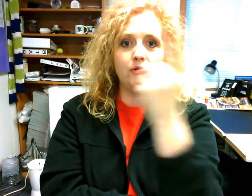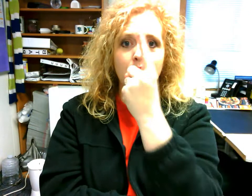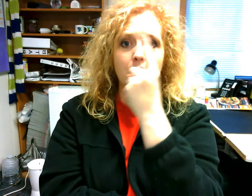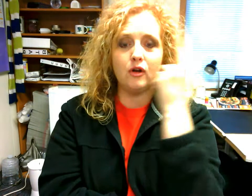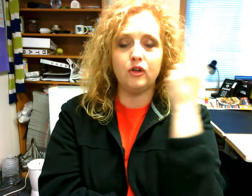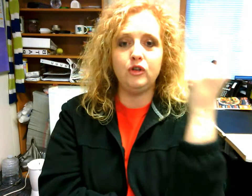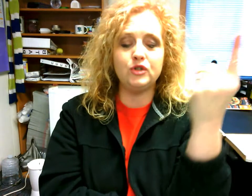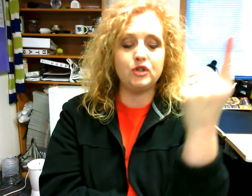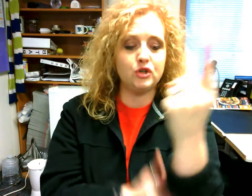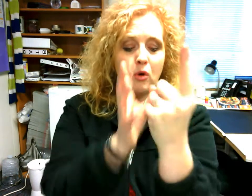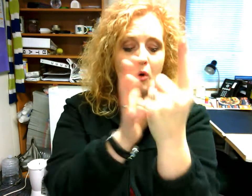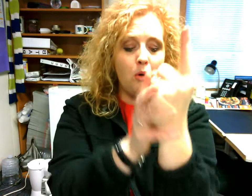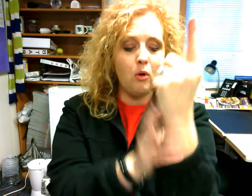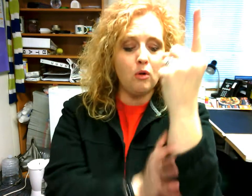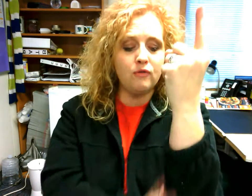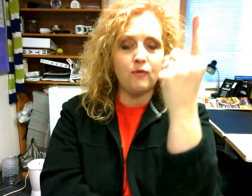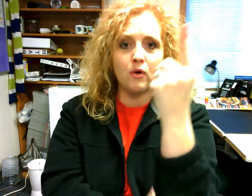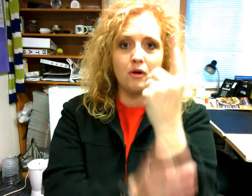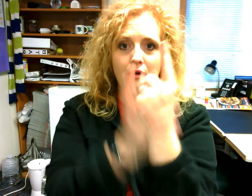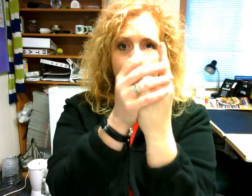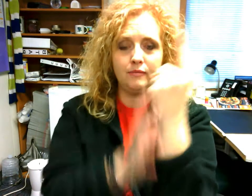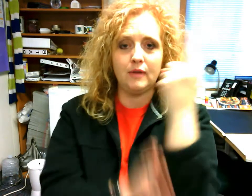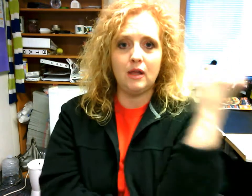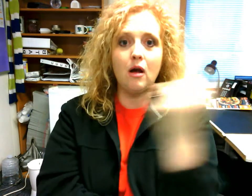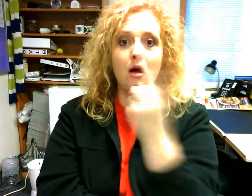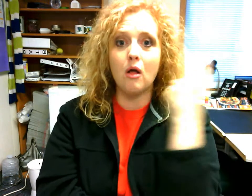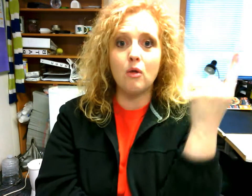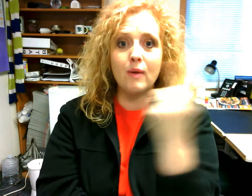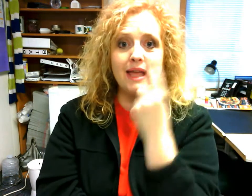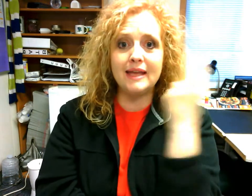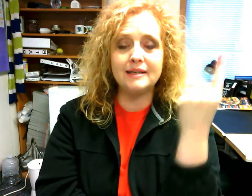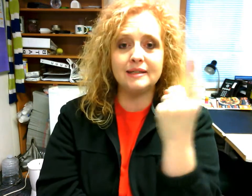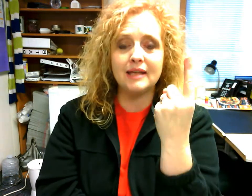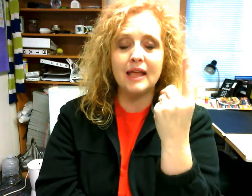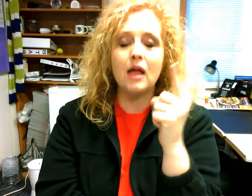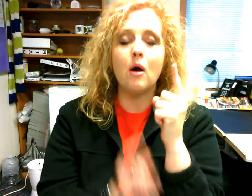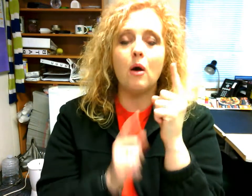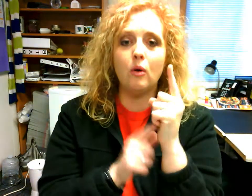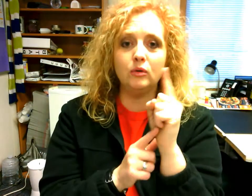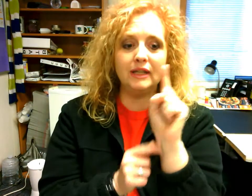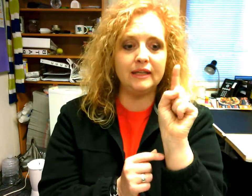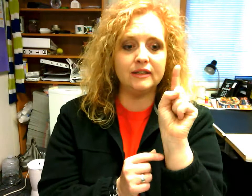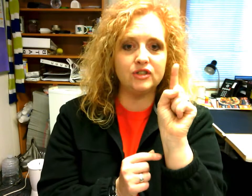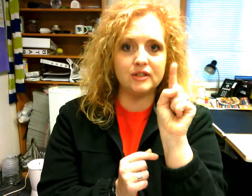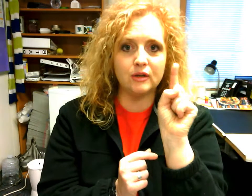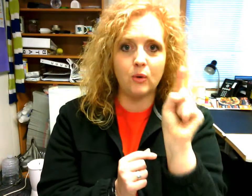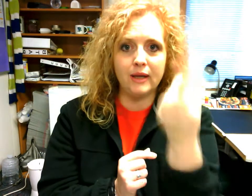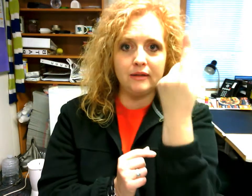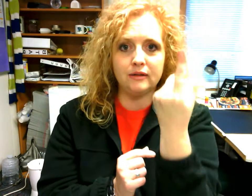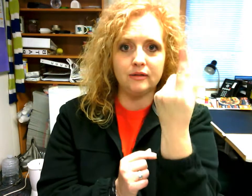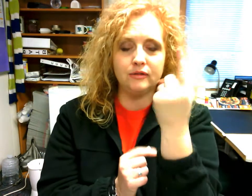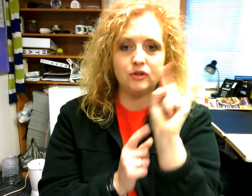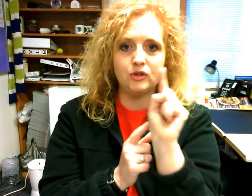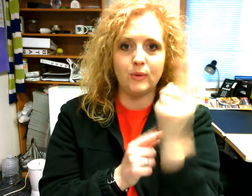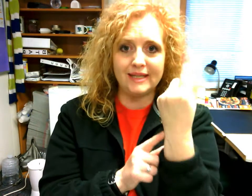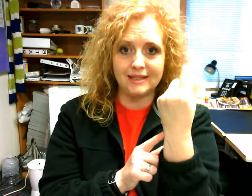uses your whole forearm always only is just a quick little twist